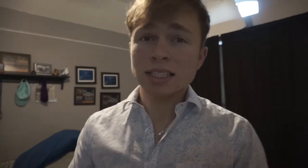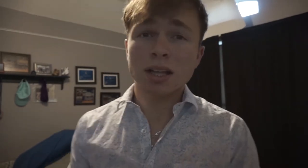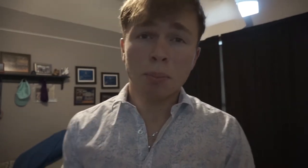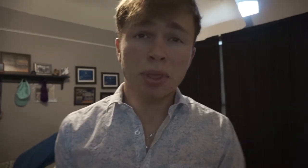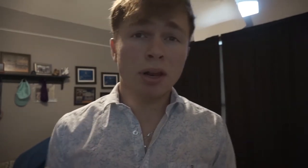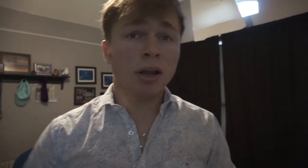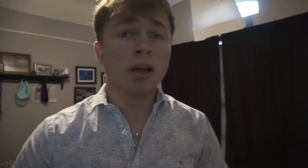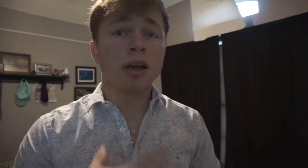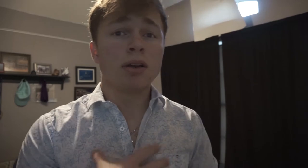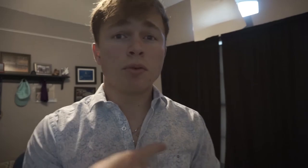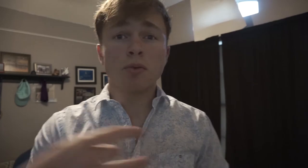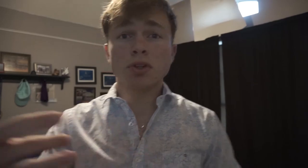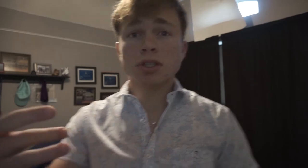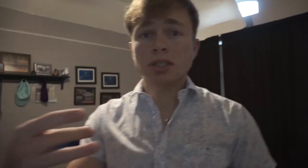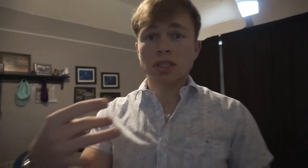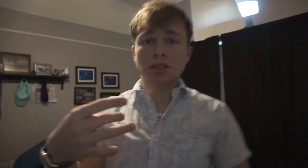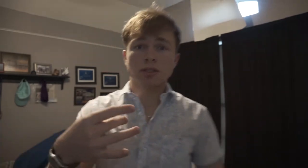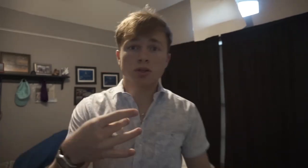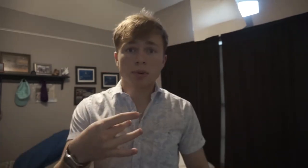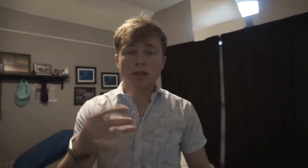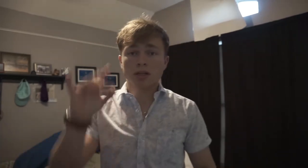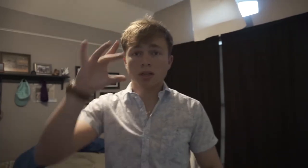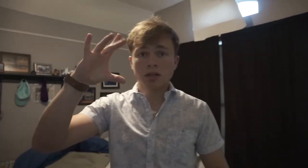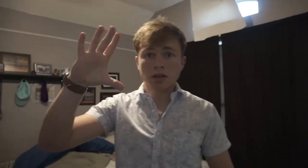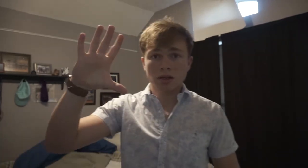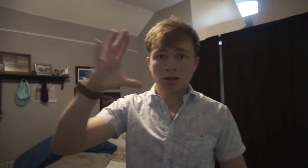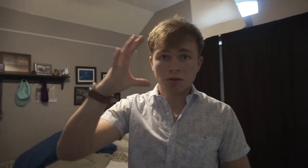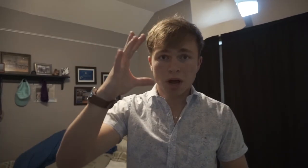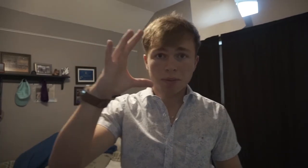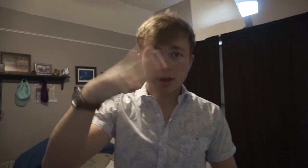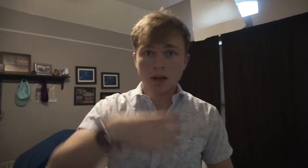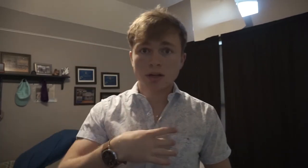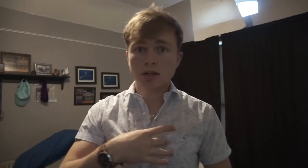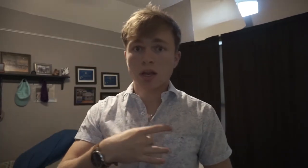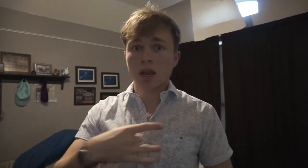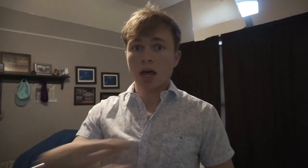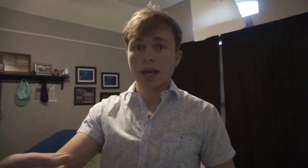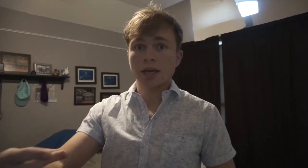something, which is this. You basically go out there and just look. Like.